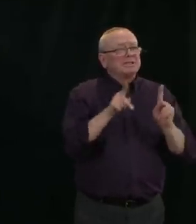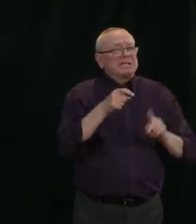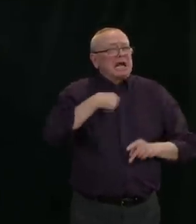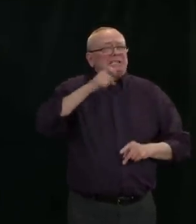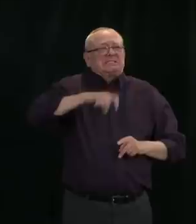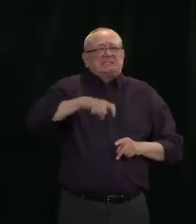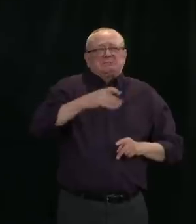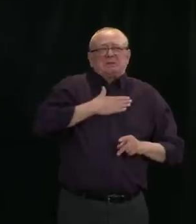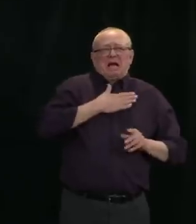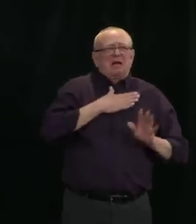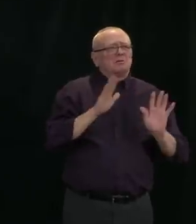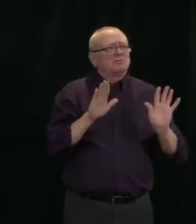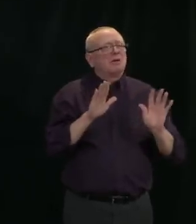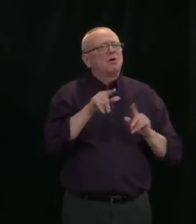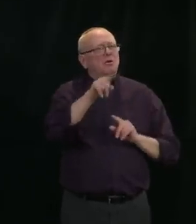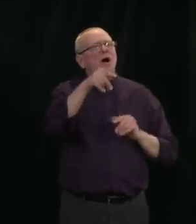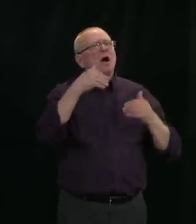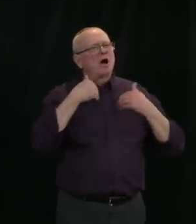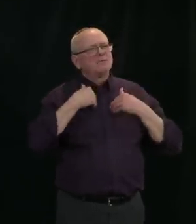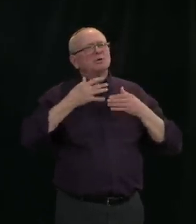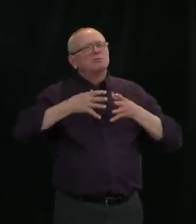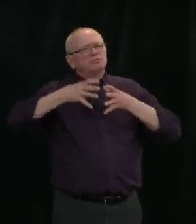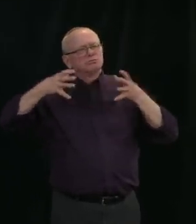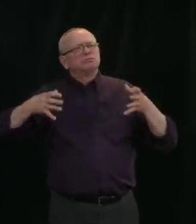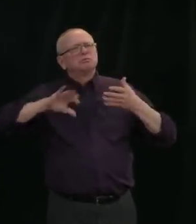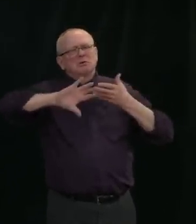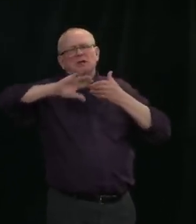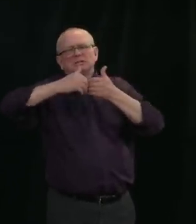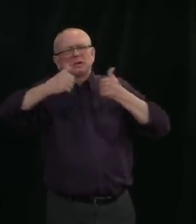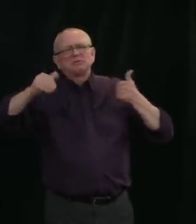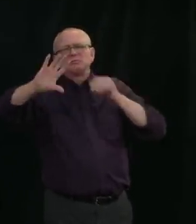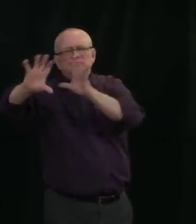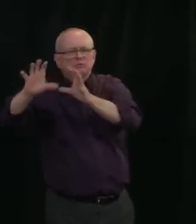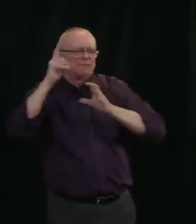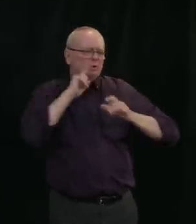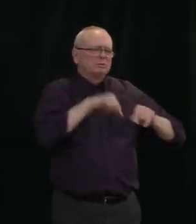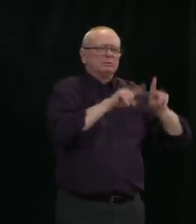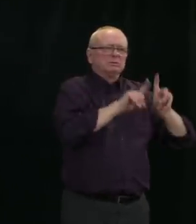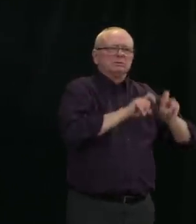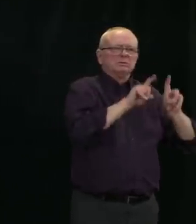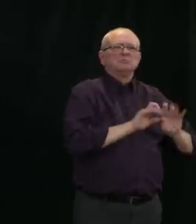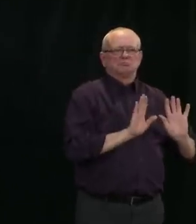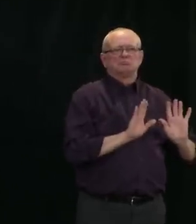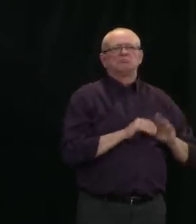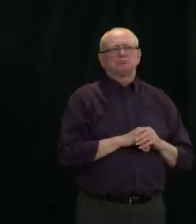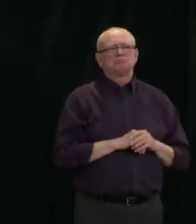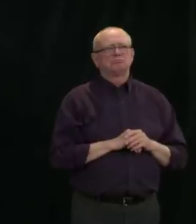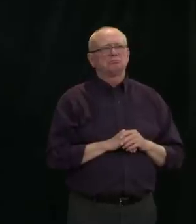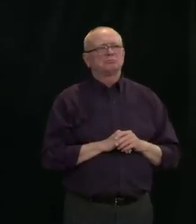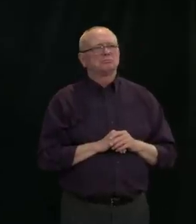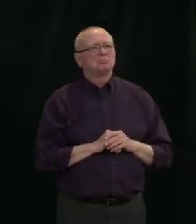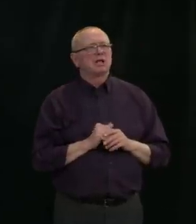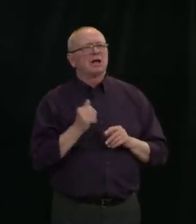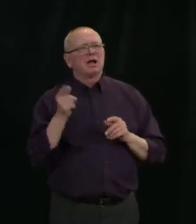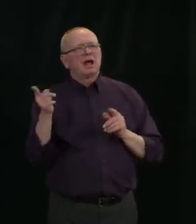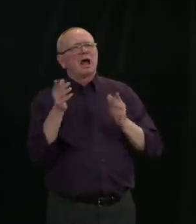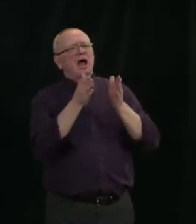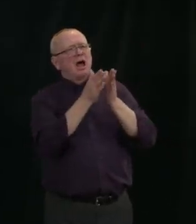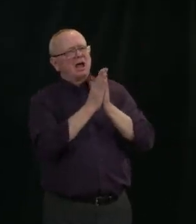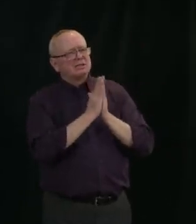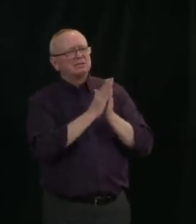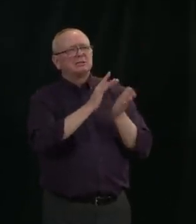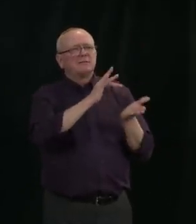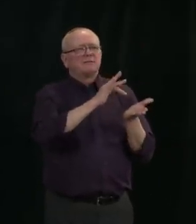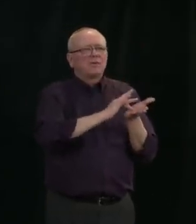issued my request to physicians and pharmacists to not be prescribing these kinds of medications outside of these